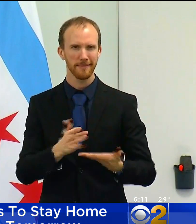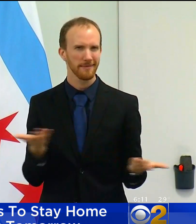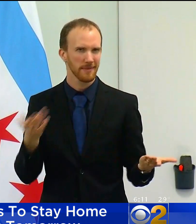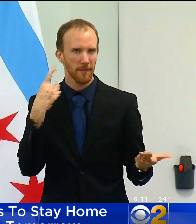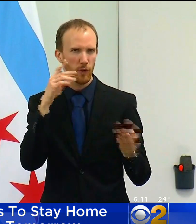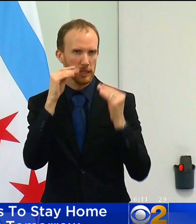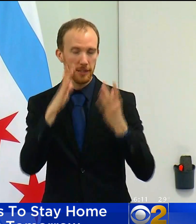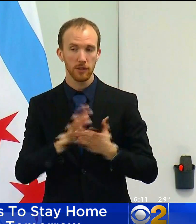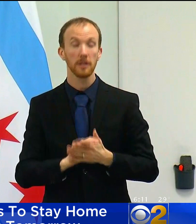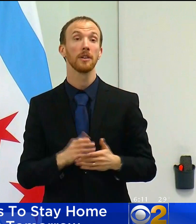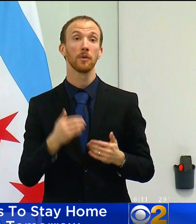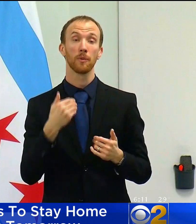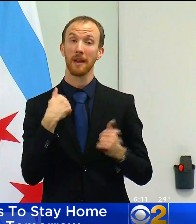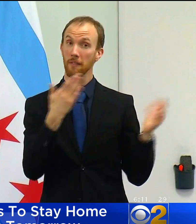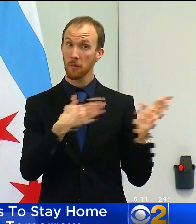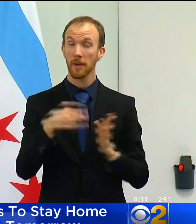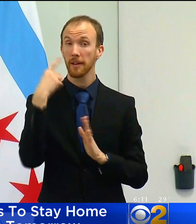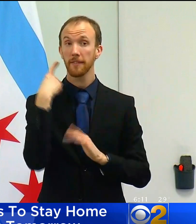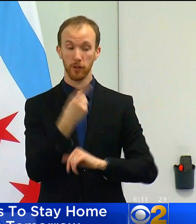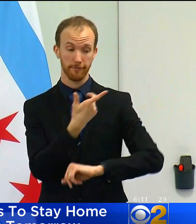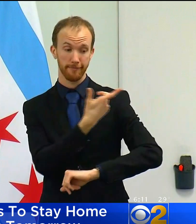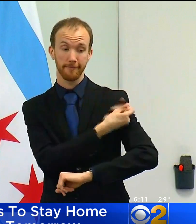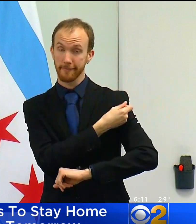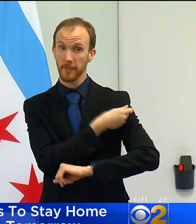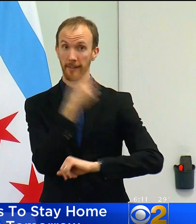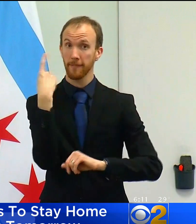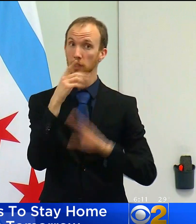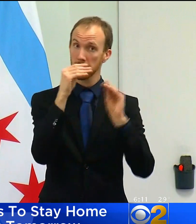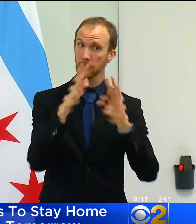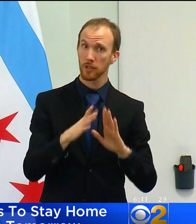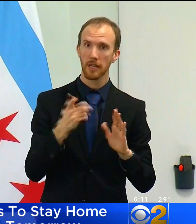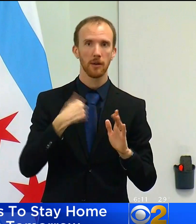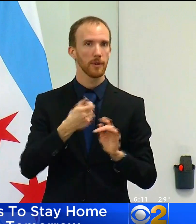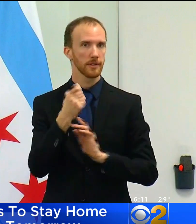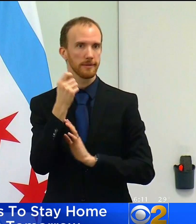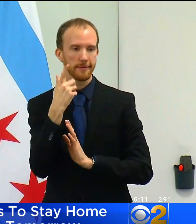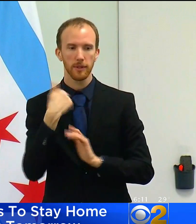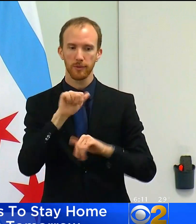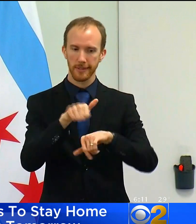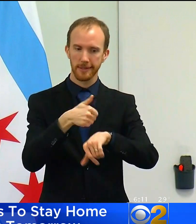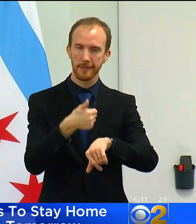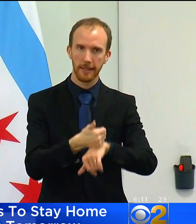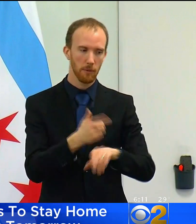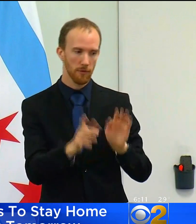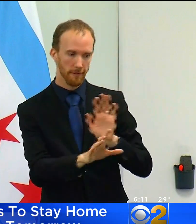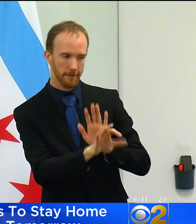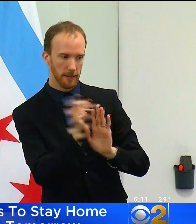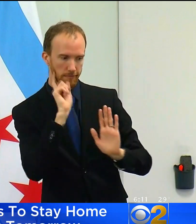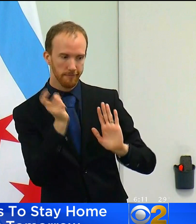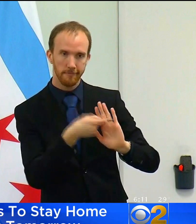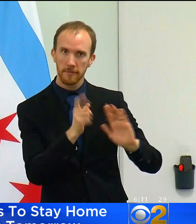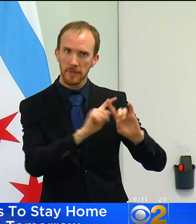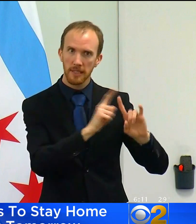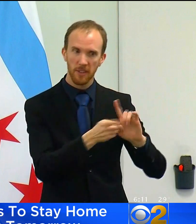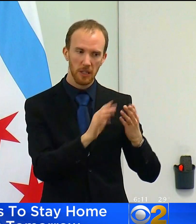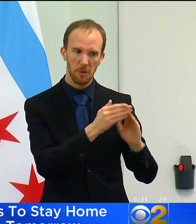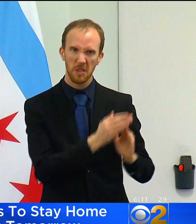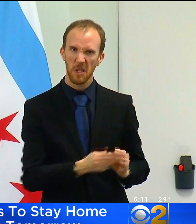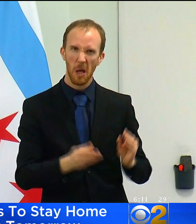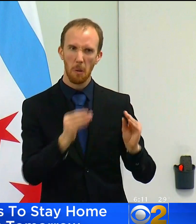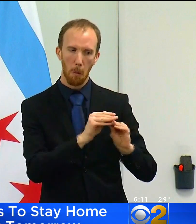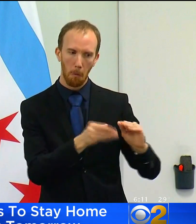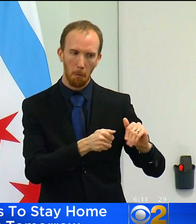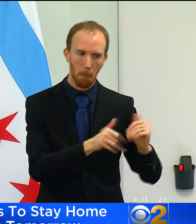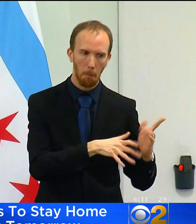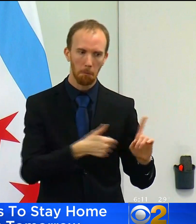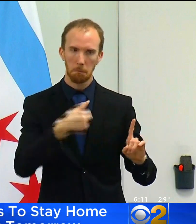vaccinating teachers. And as we said, prioritizing those teachers in those communities that are the have been the